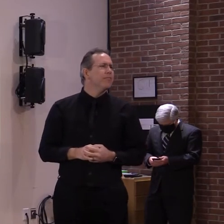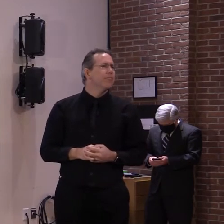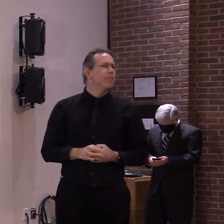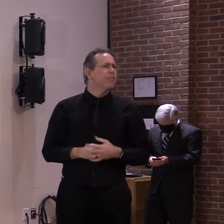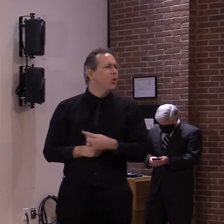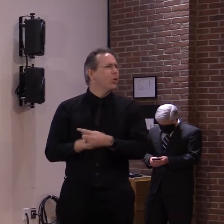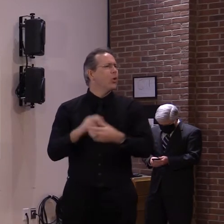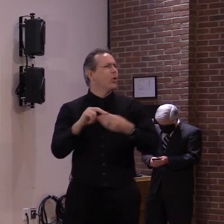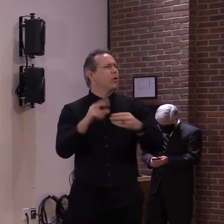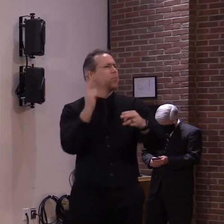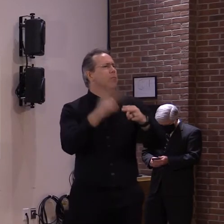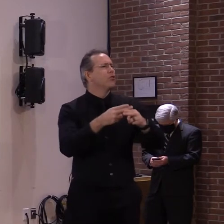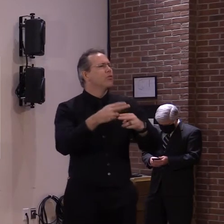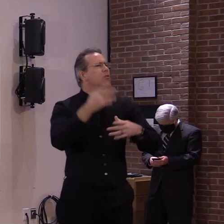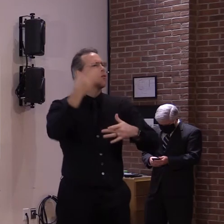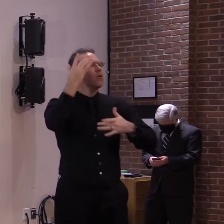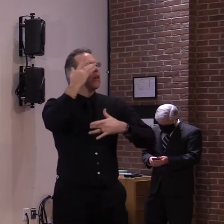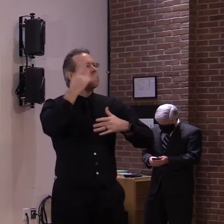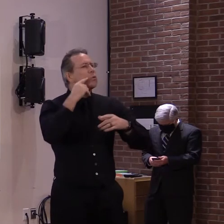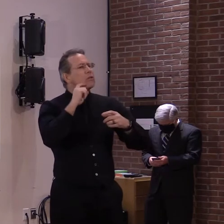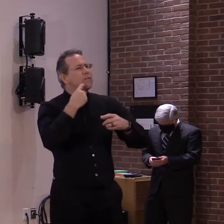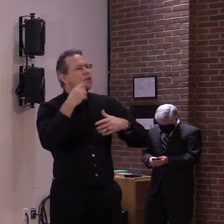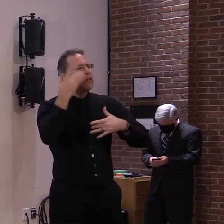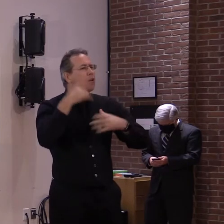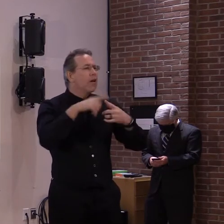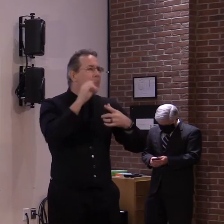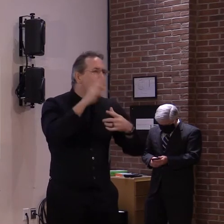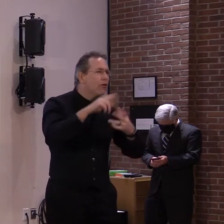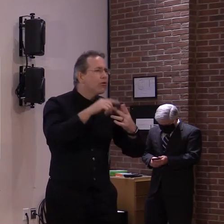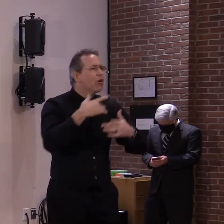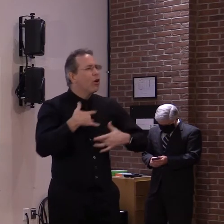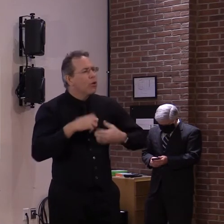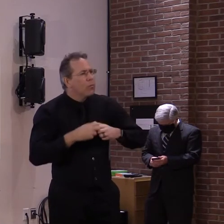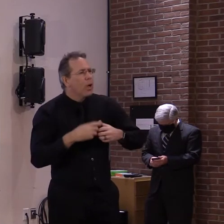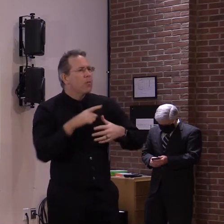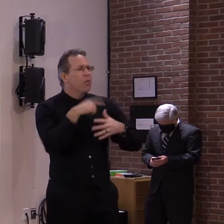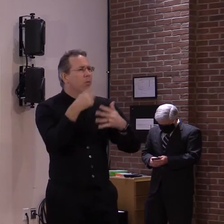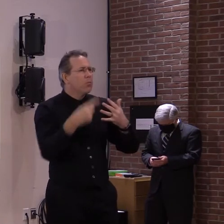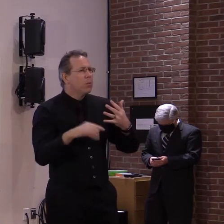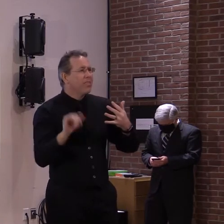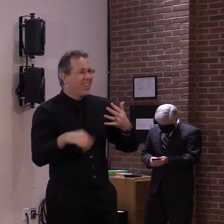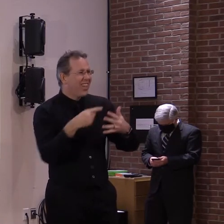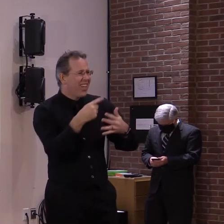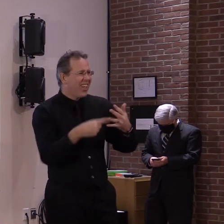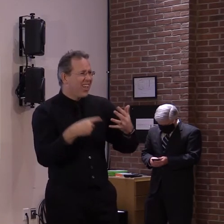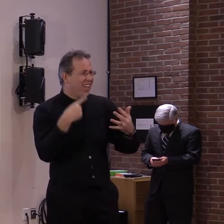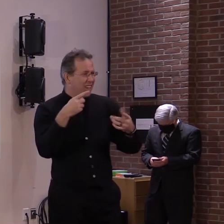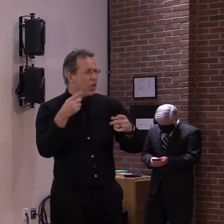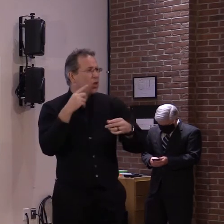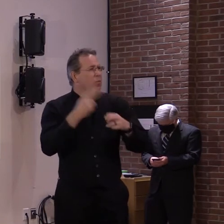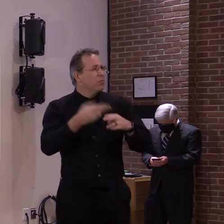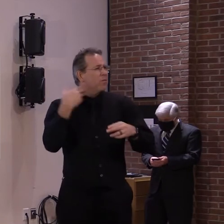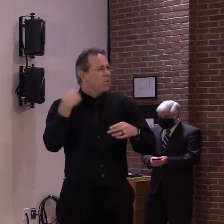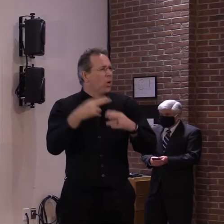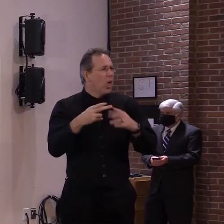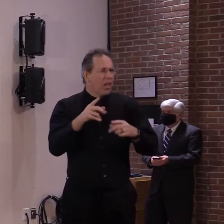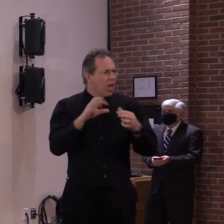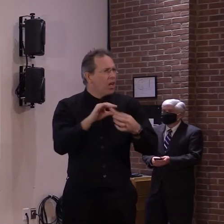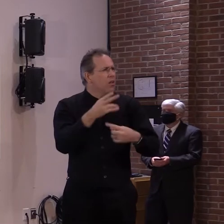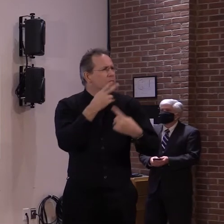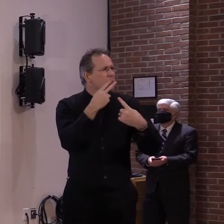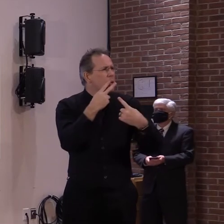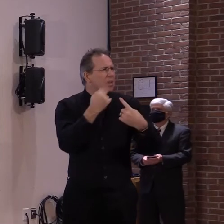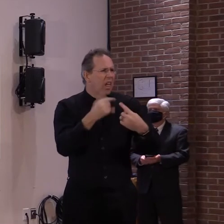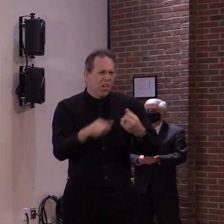the vaccine, I didn't hear smoking, which I know is on the CDC list. Is that intended to be one of the conditions that would qualify you in Vermont